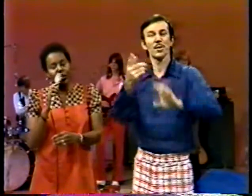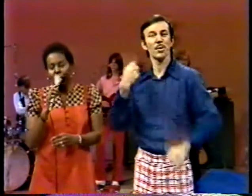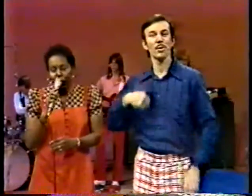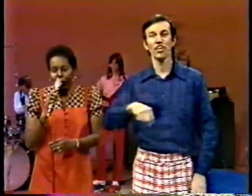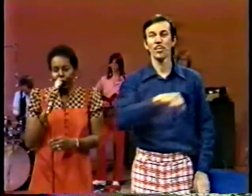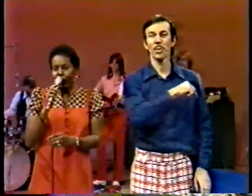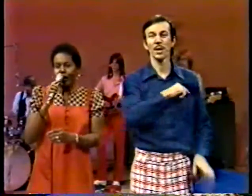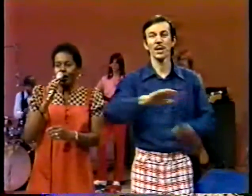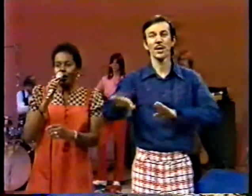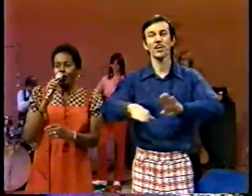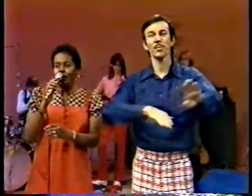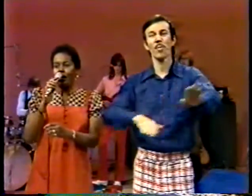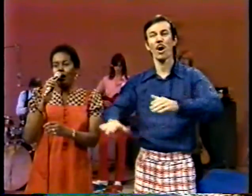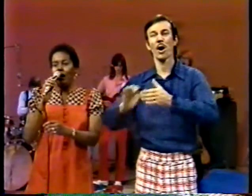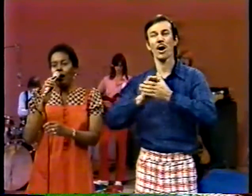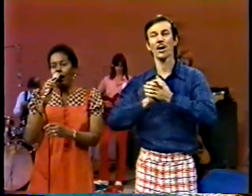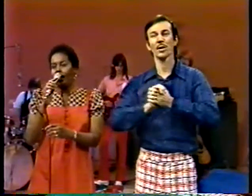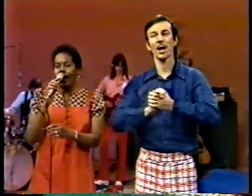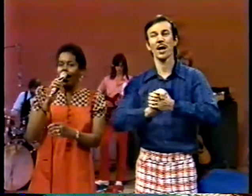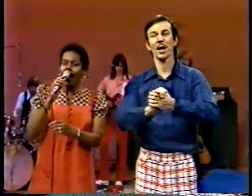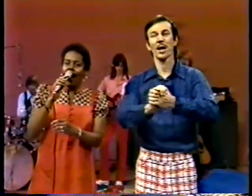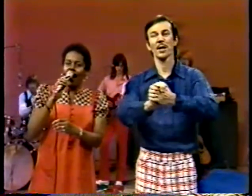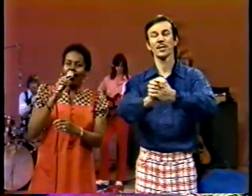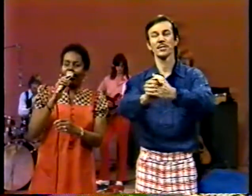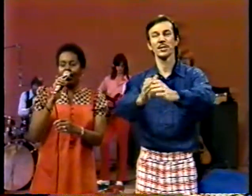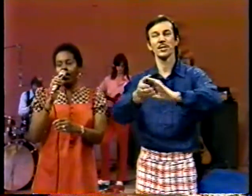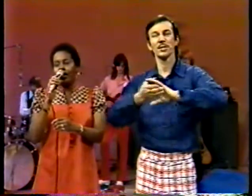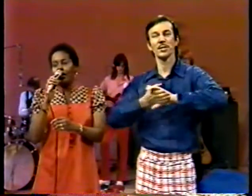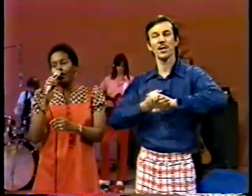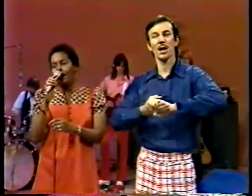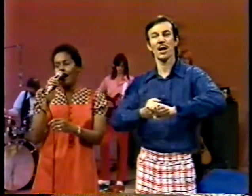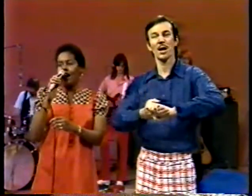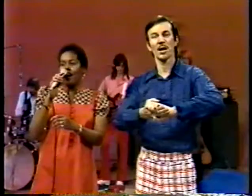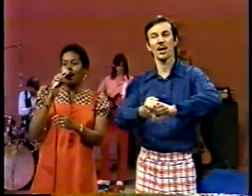We'll walk hand in hand